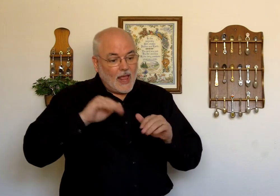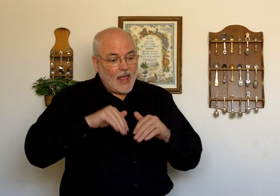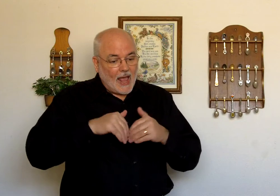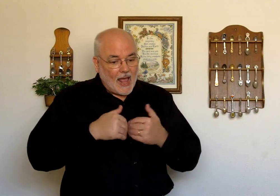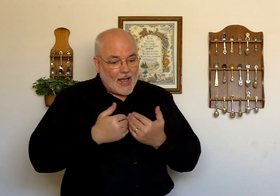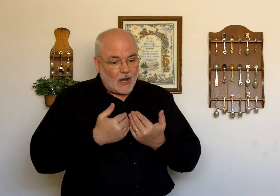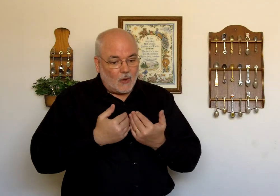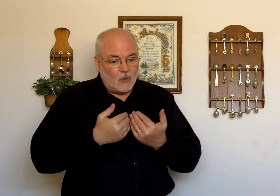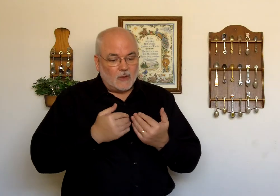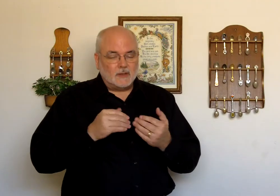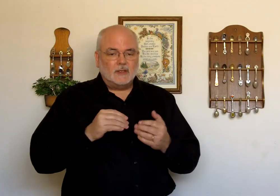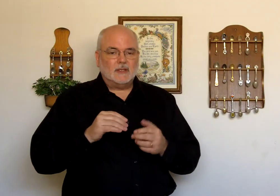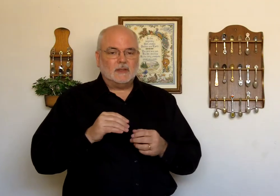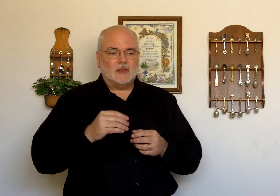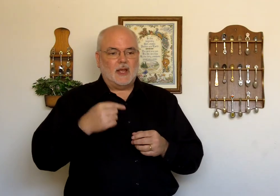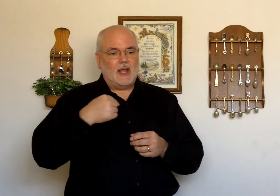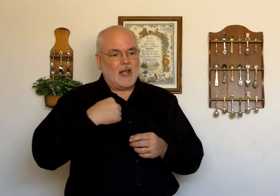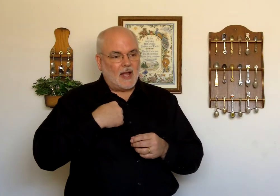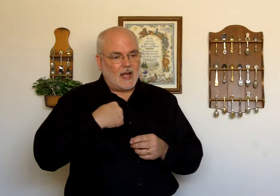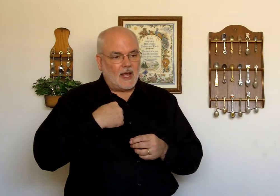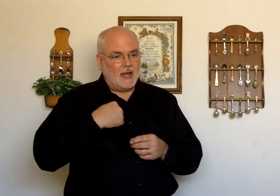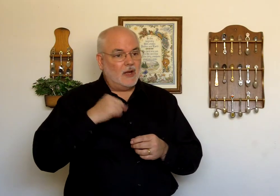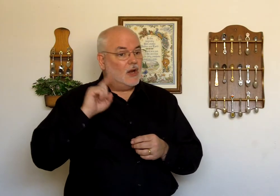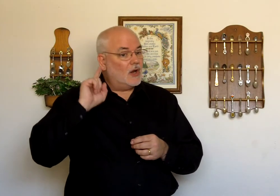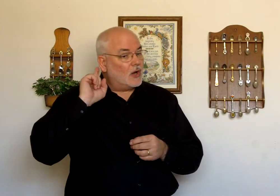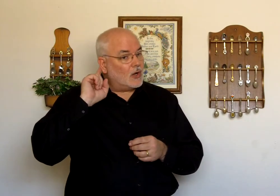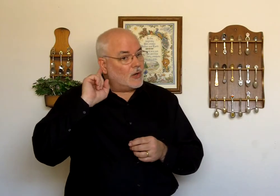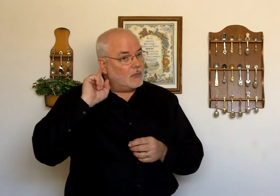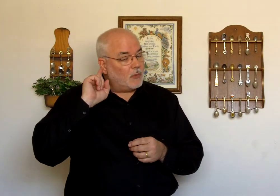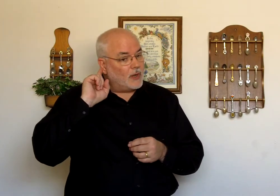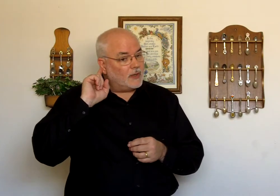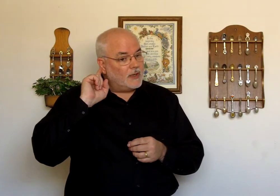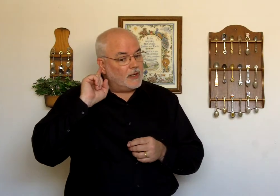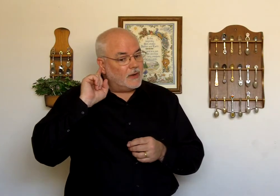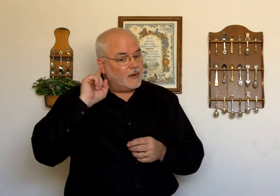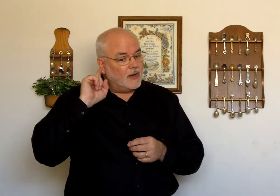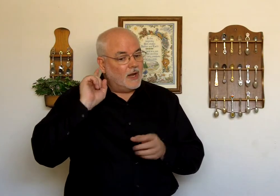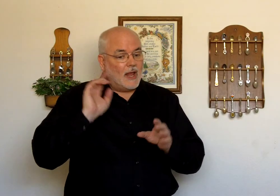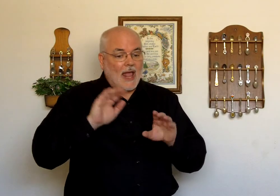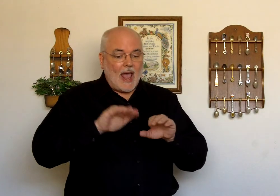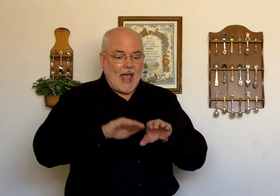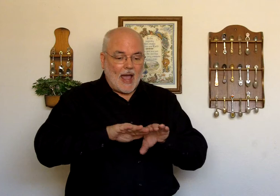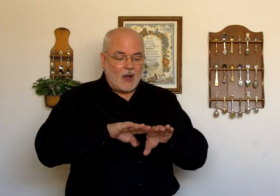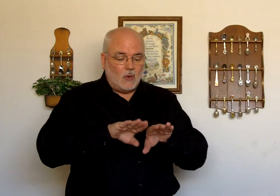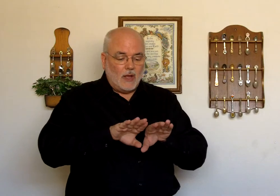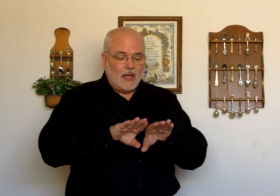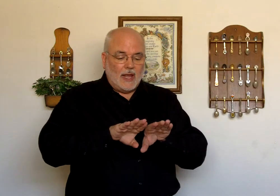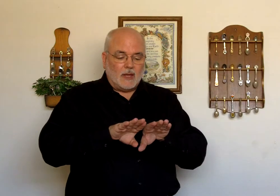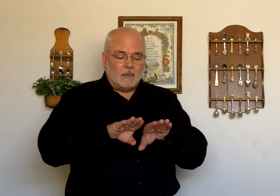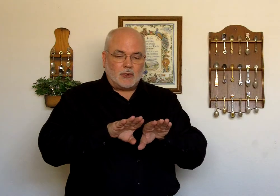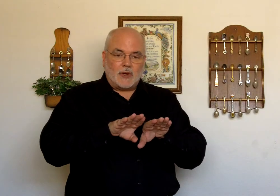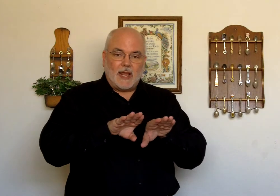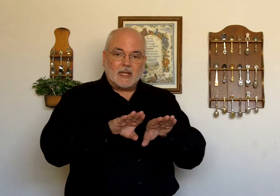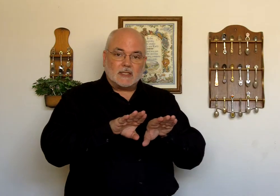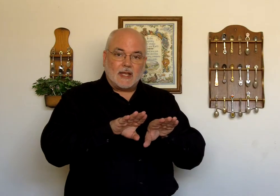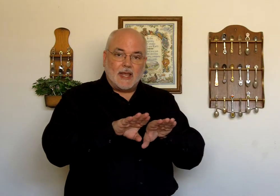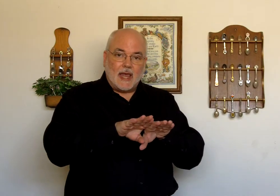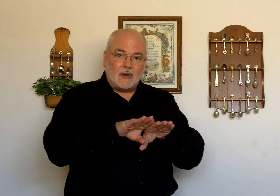How. Okay. I heard. Point to the ear. How. Put your hands together.